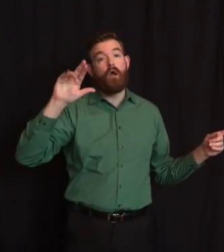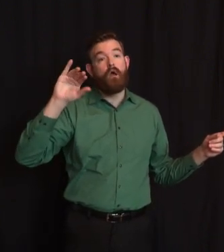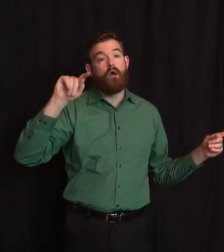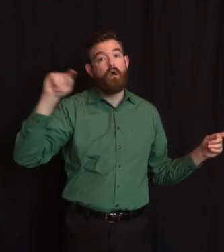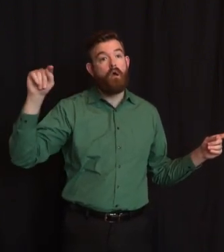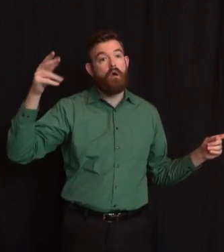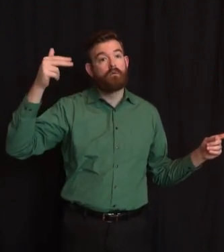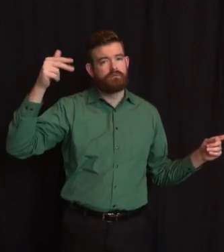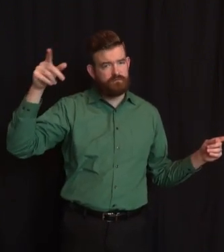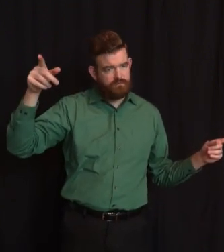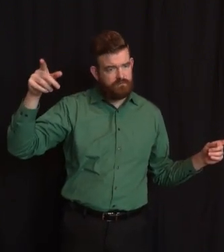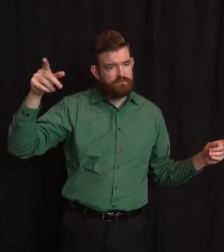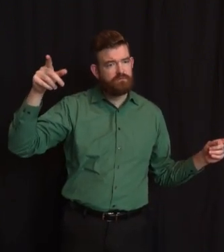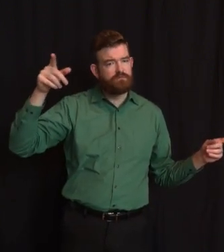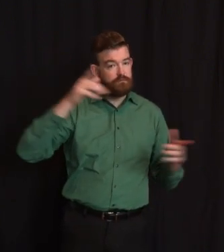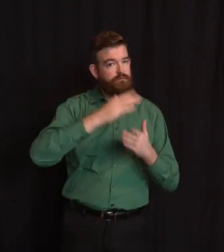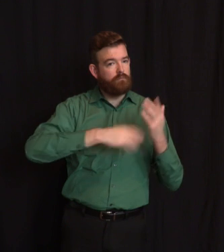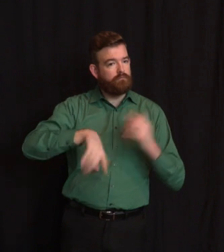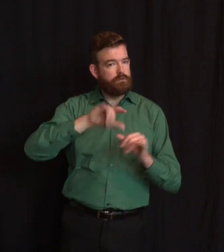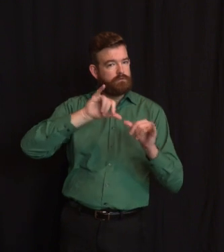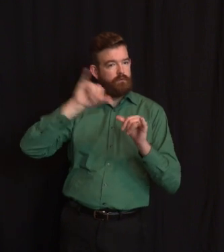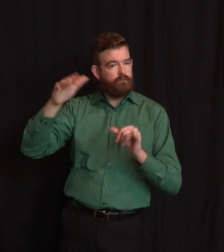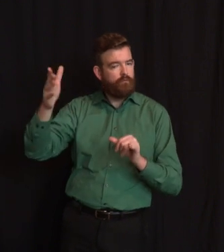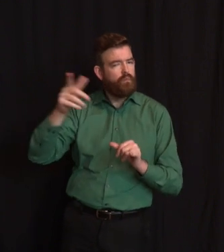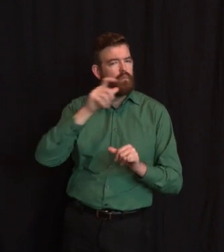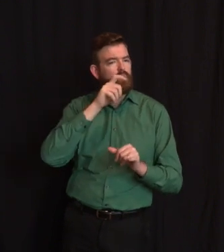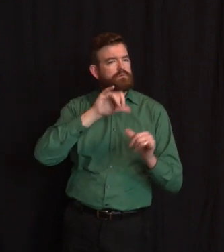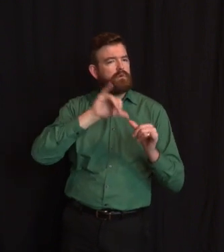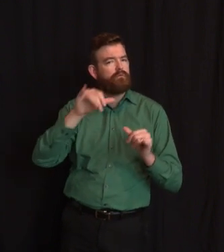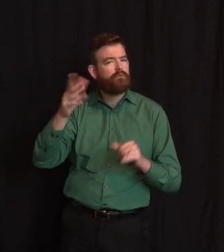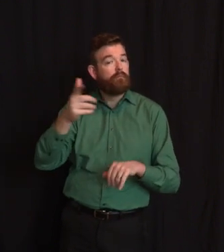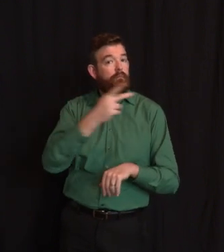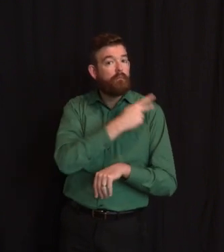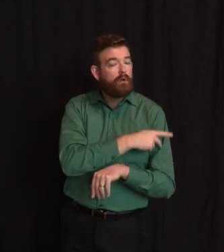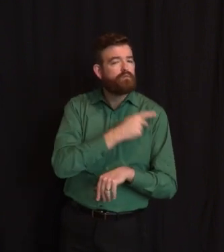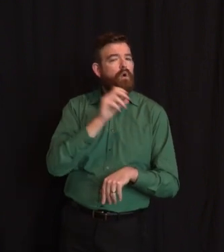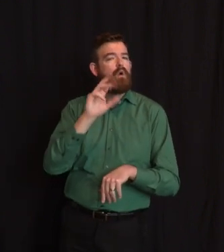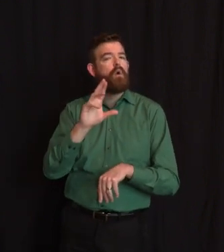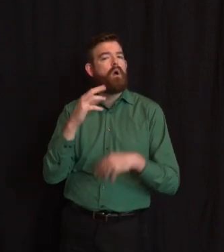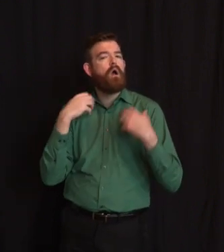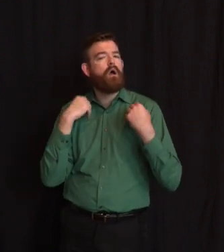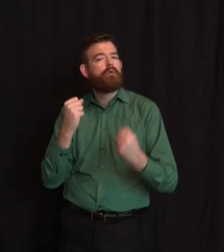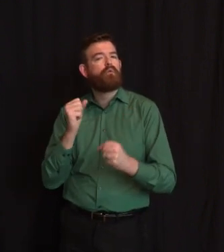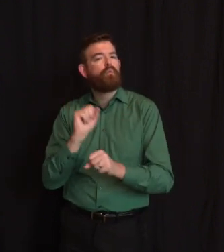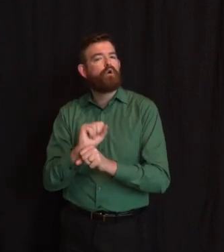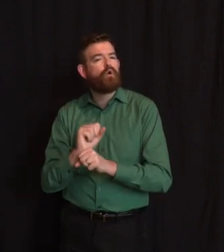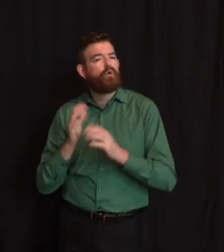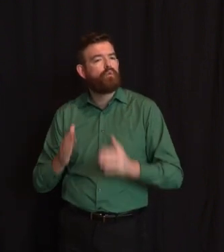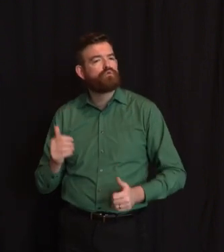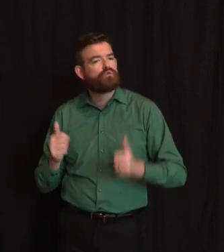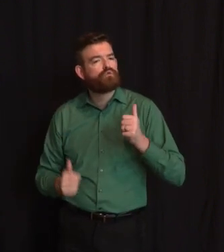Sorry, when kids return to school? Do you expect that when students return to school, they'll have to wear masks?